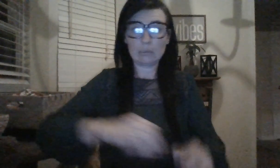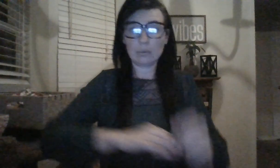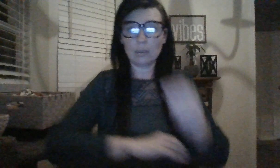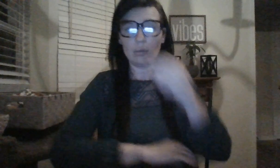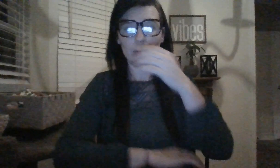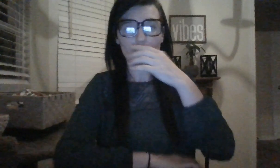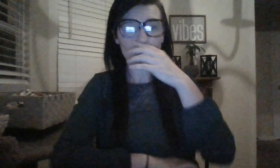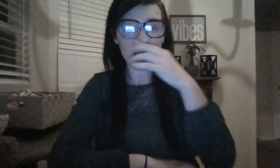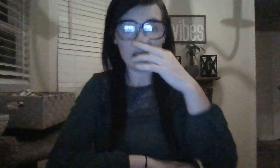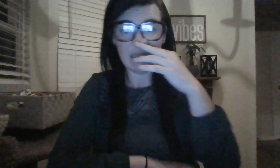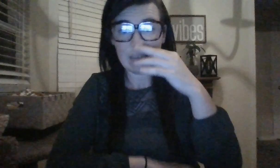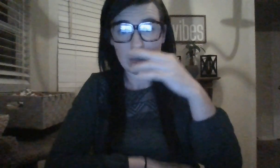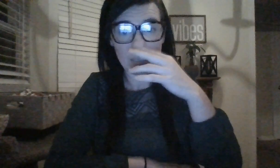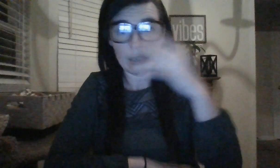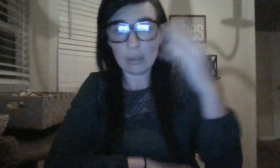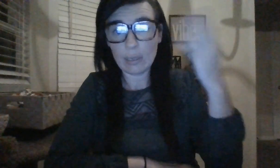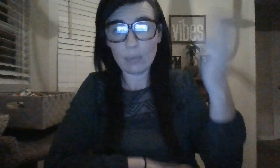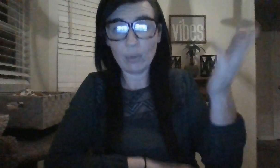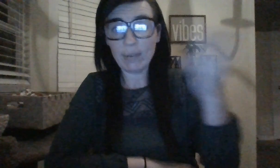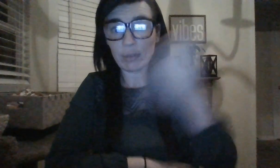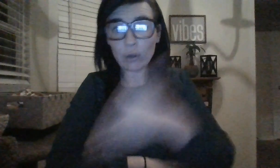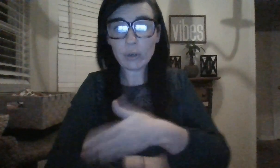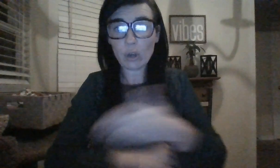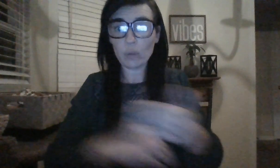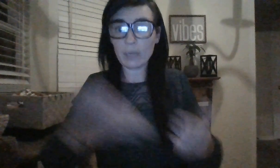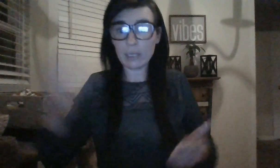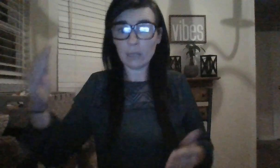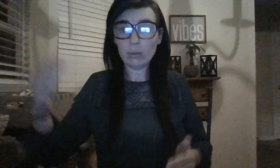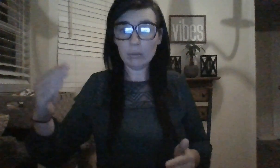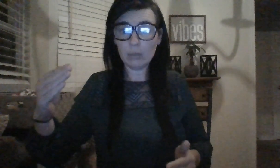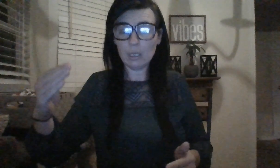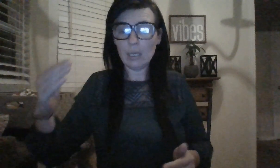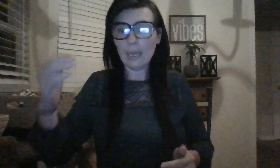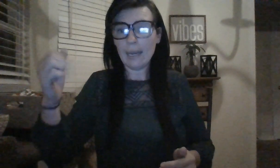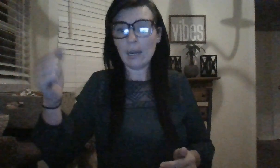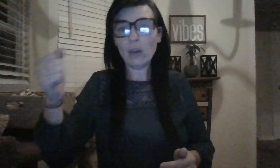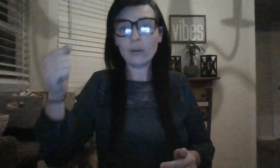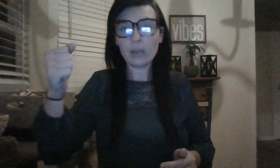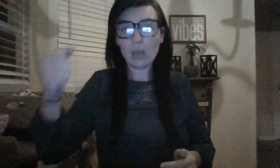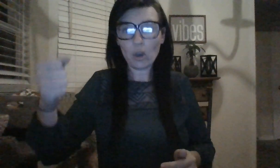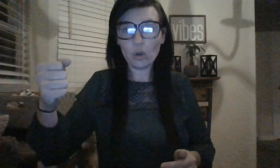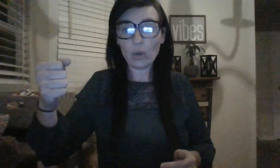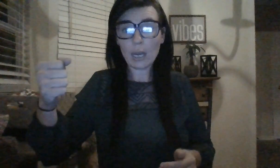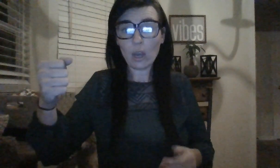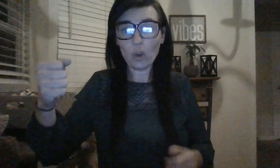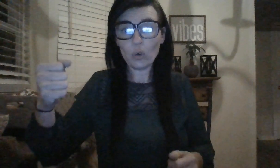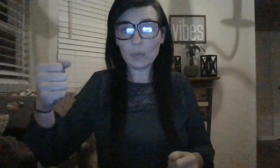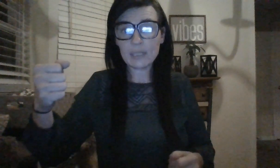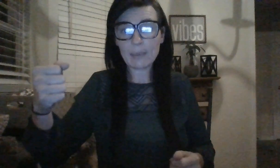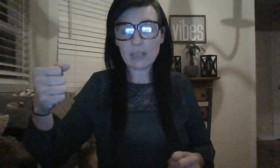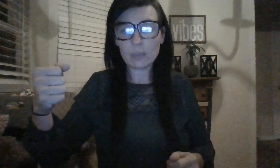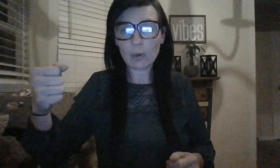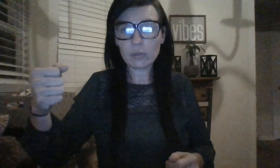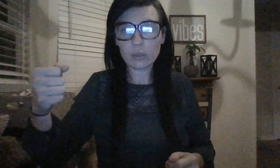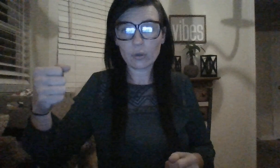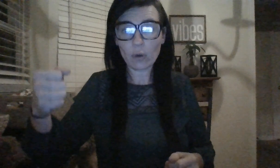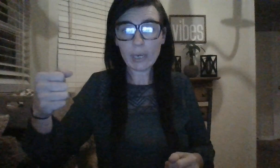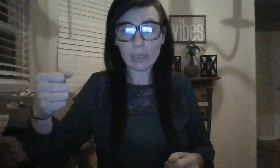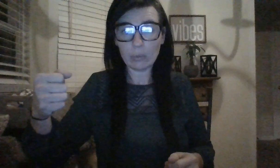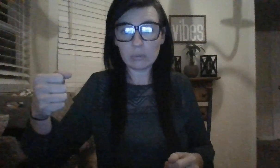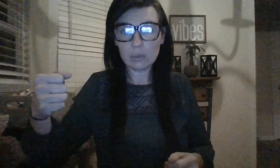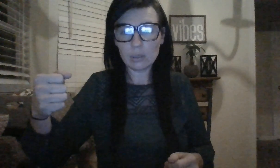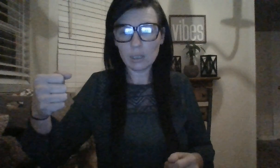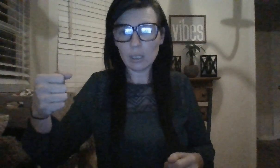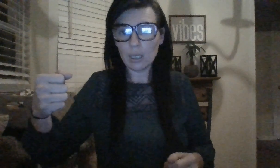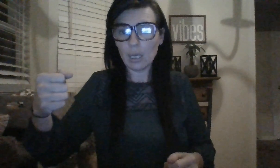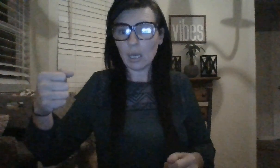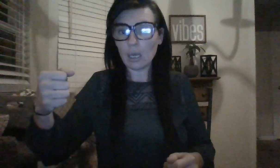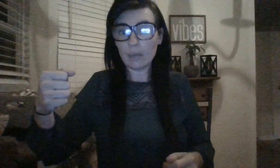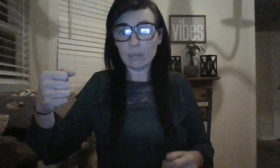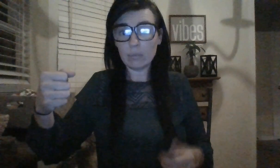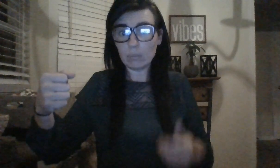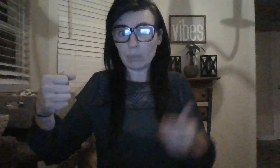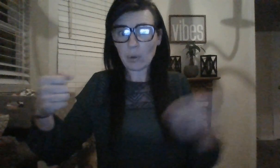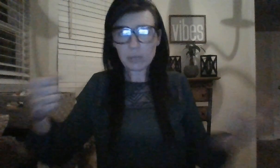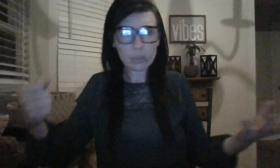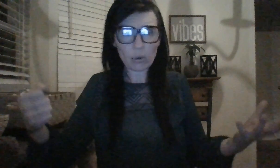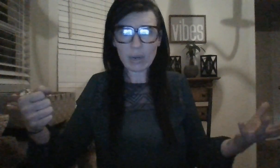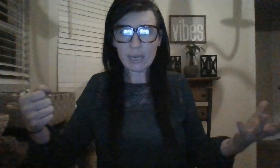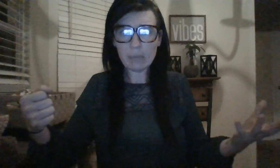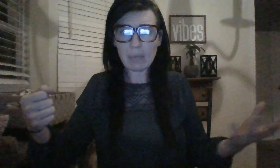Oh, okay. And we have a third home in here. And I heard a home is about to burn to the ground. Burn to the ground?